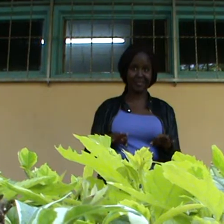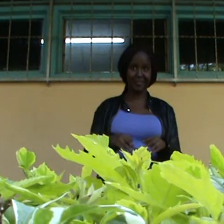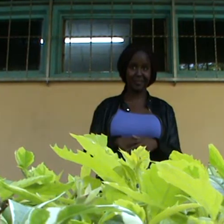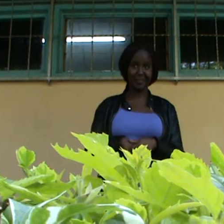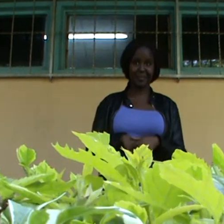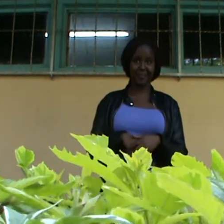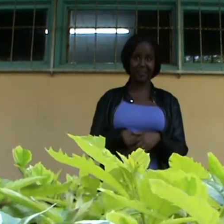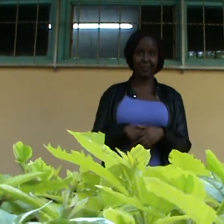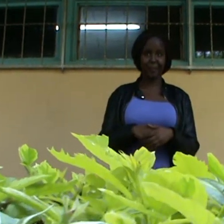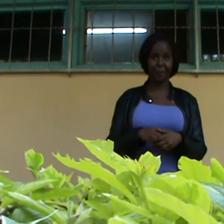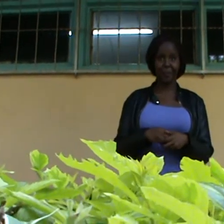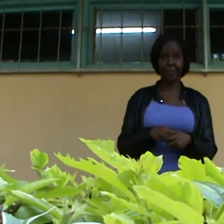The cake was so nice.